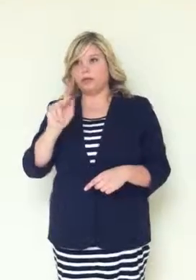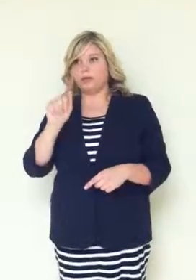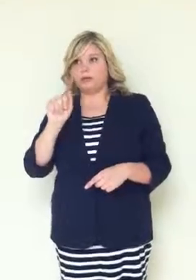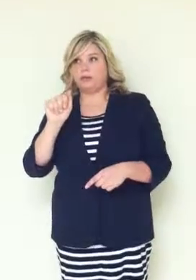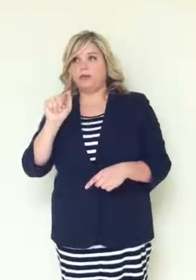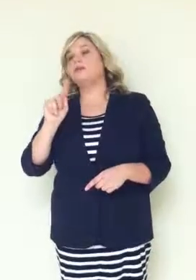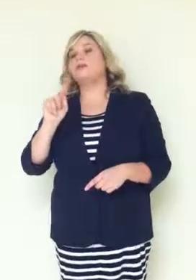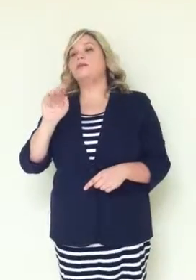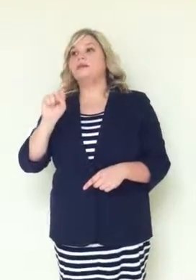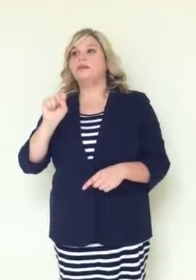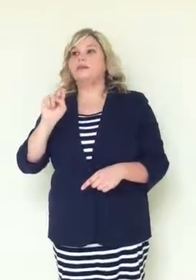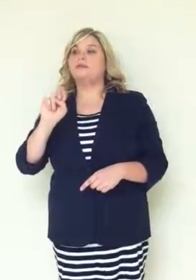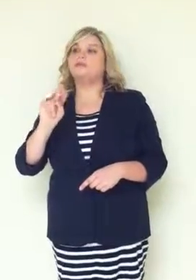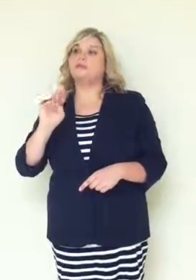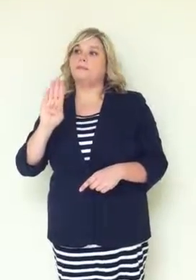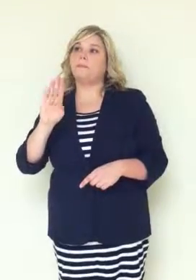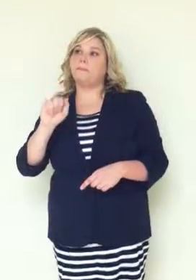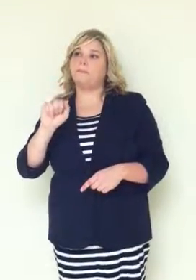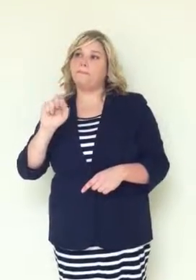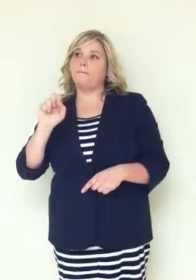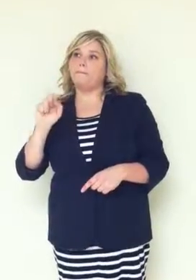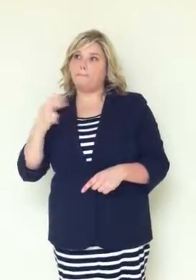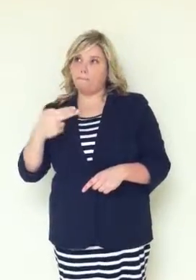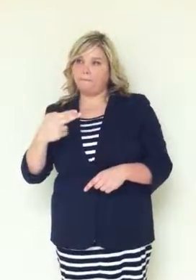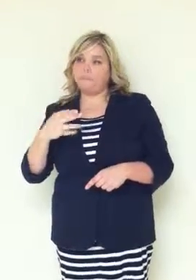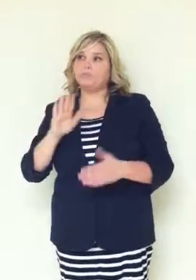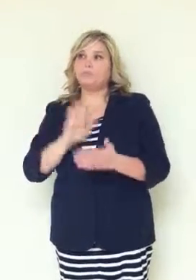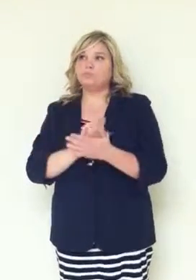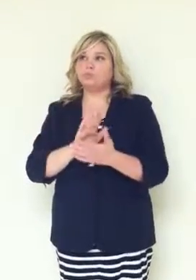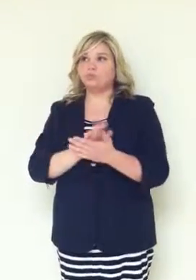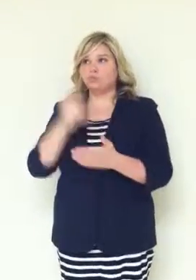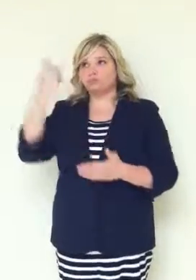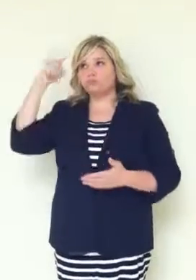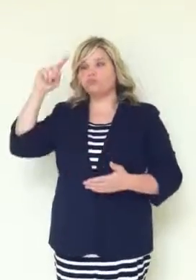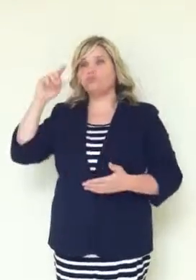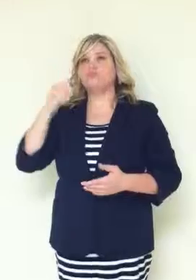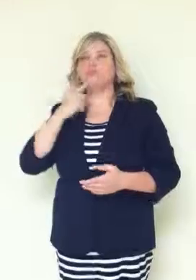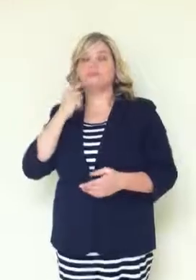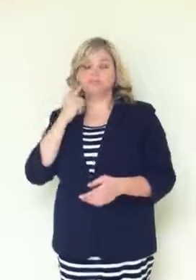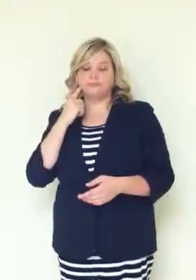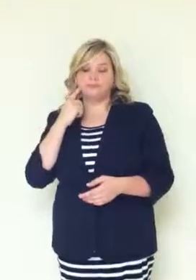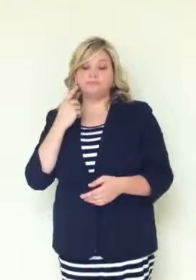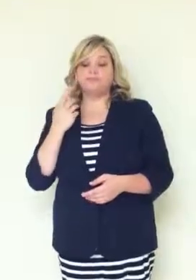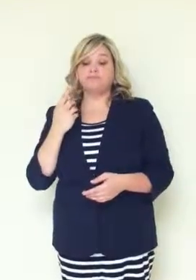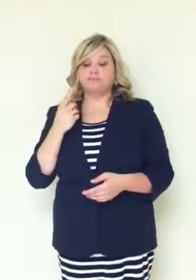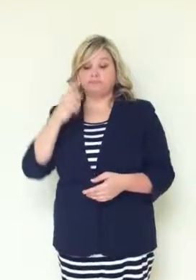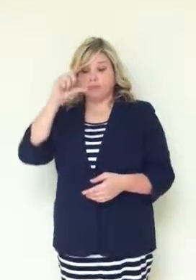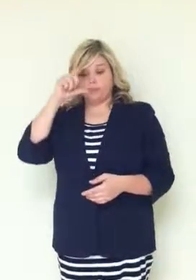also graduated from Gallaudet College.